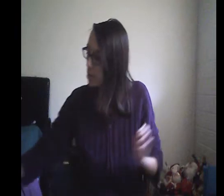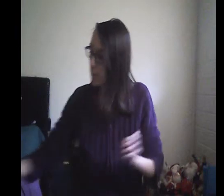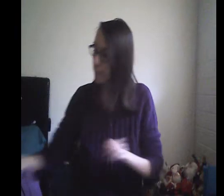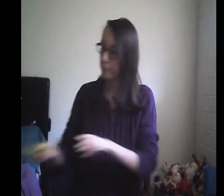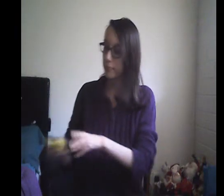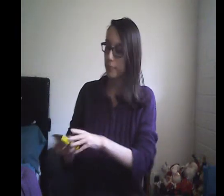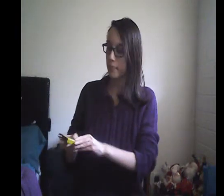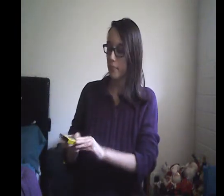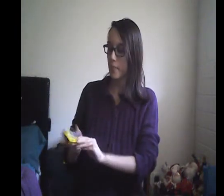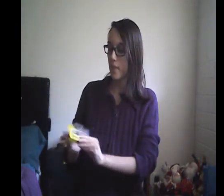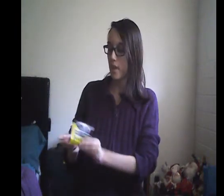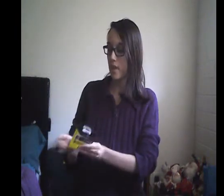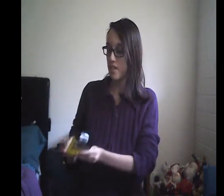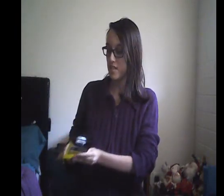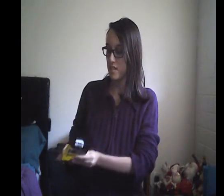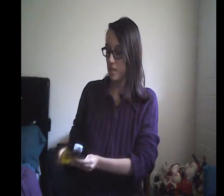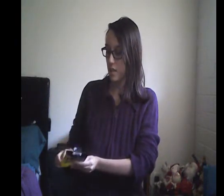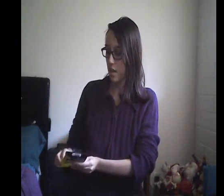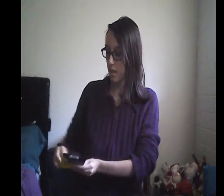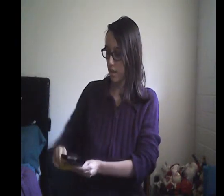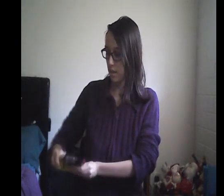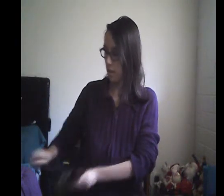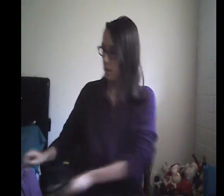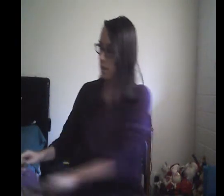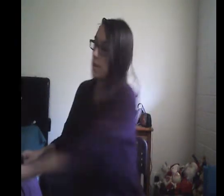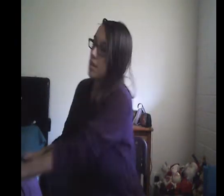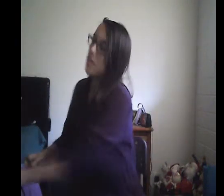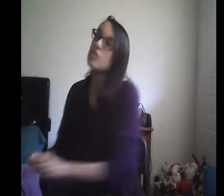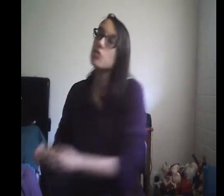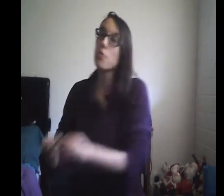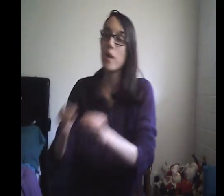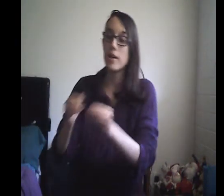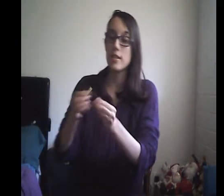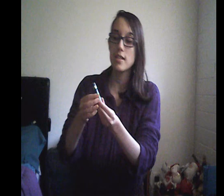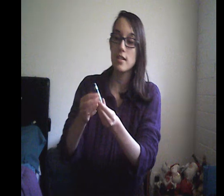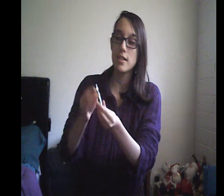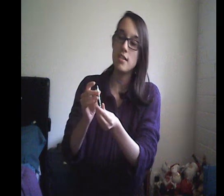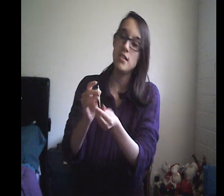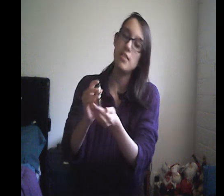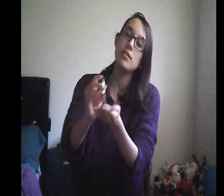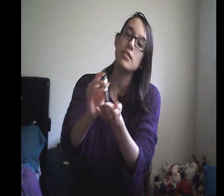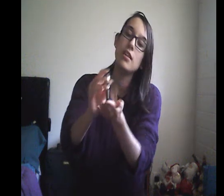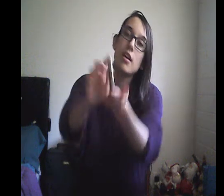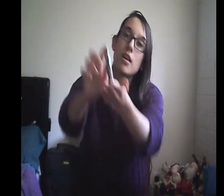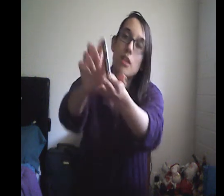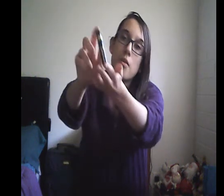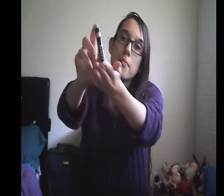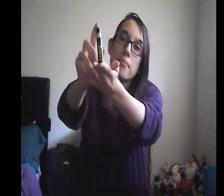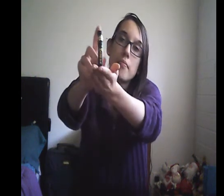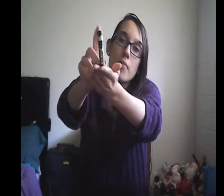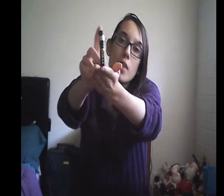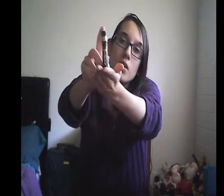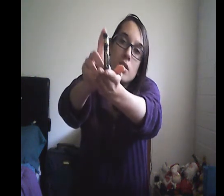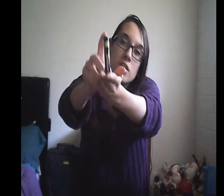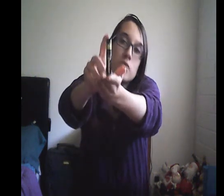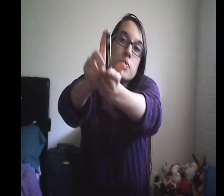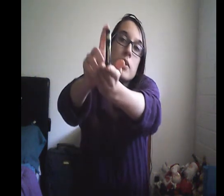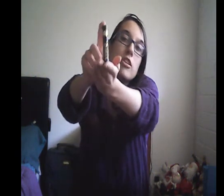this is what the um this is what it looks